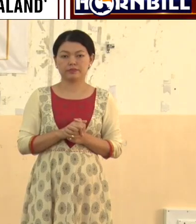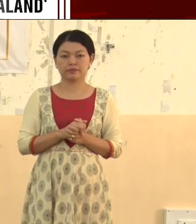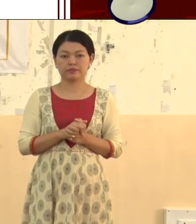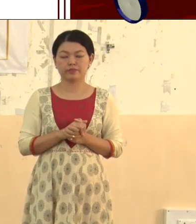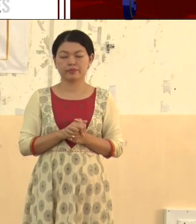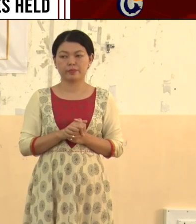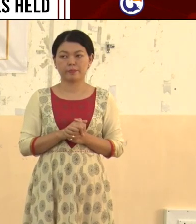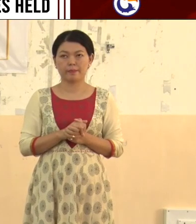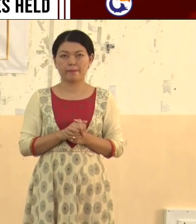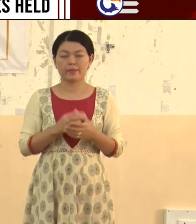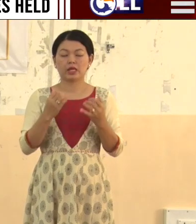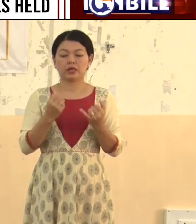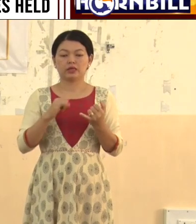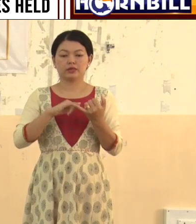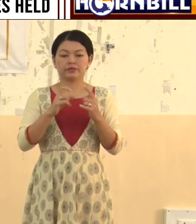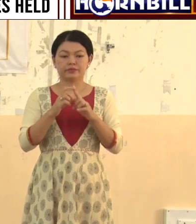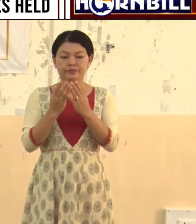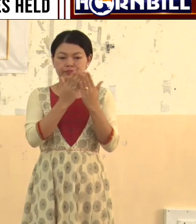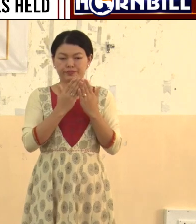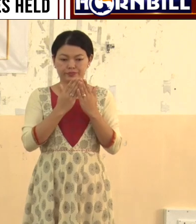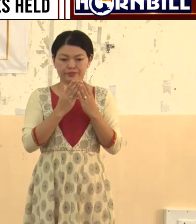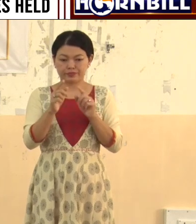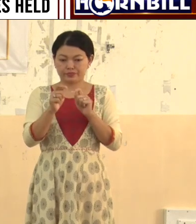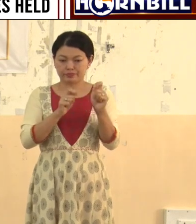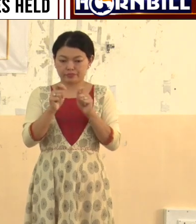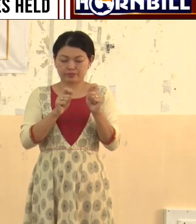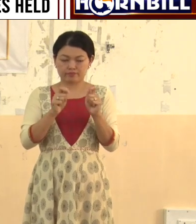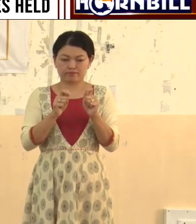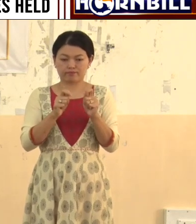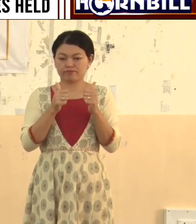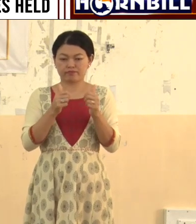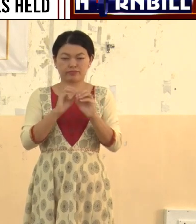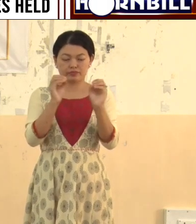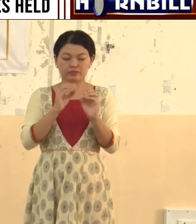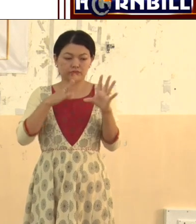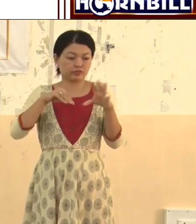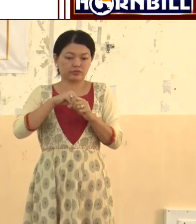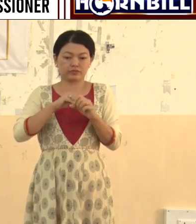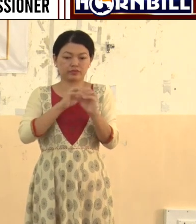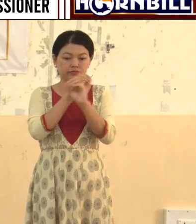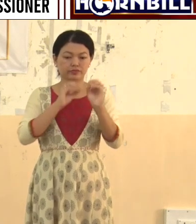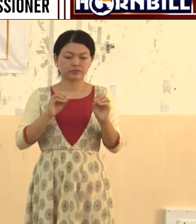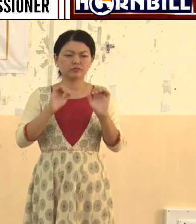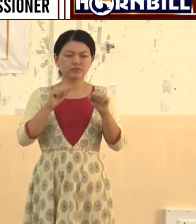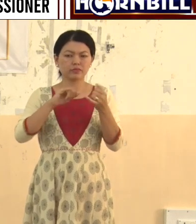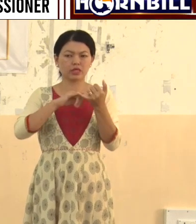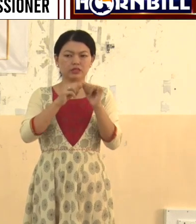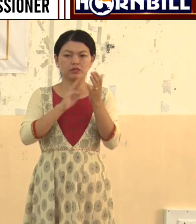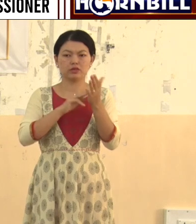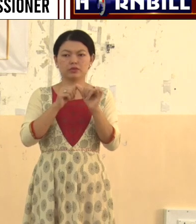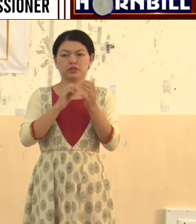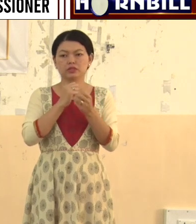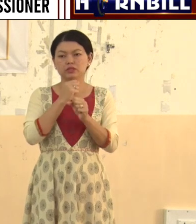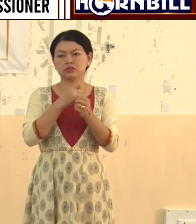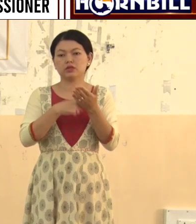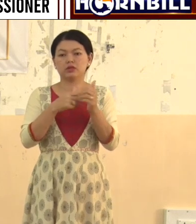Right now, our school education system is still not inclusive. Now we have the Samagra program on the side,